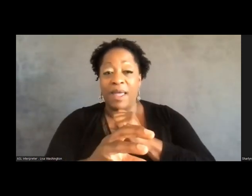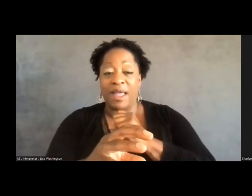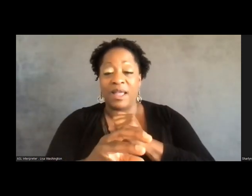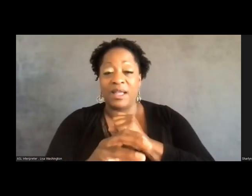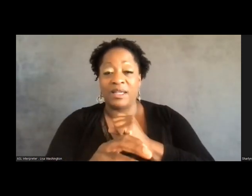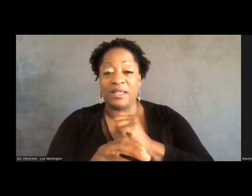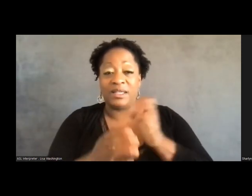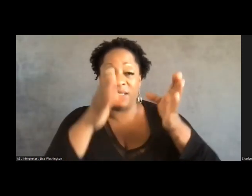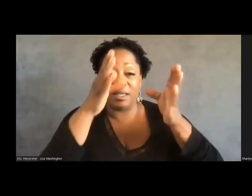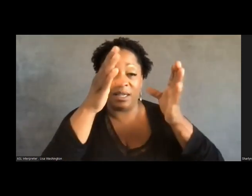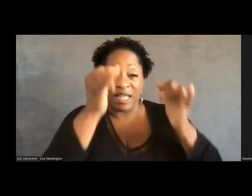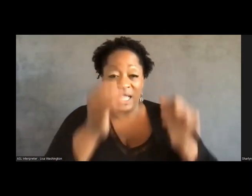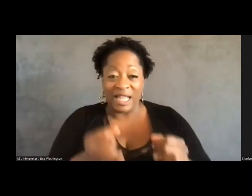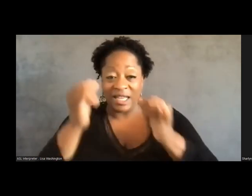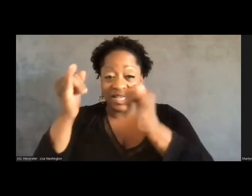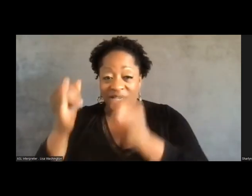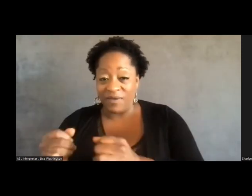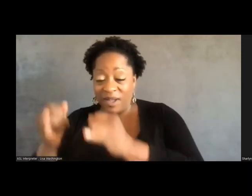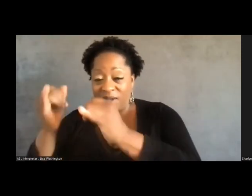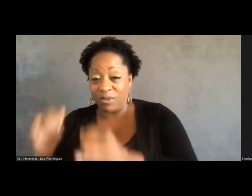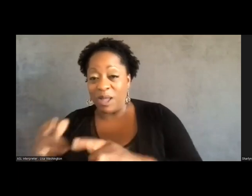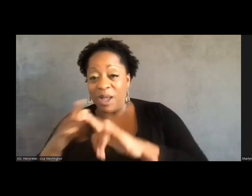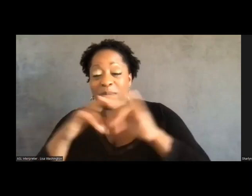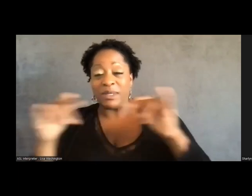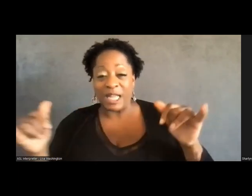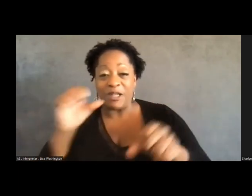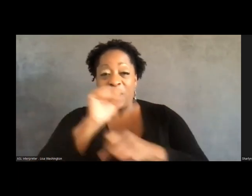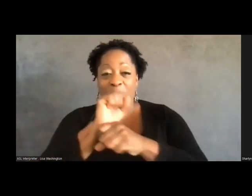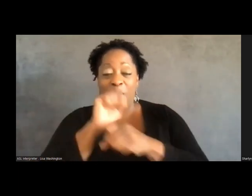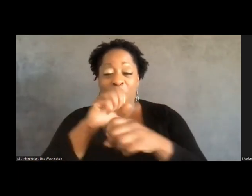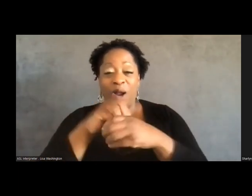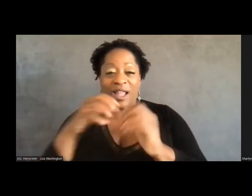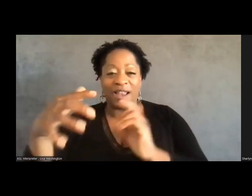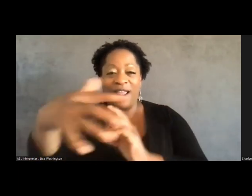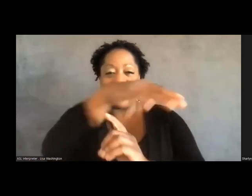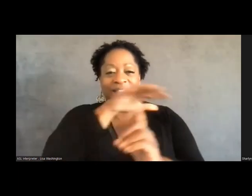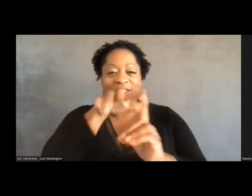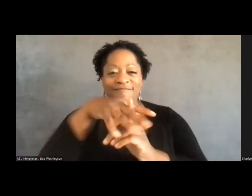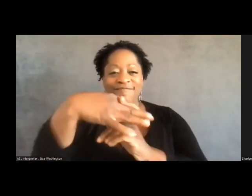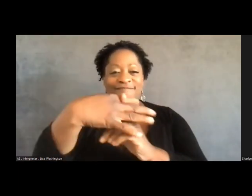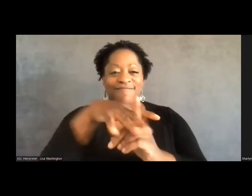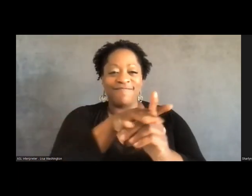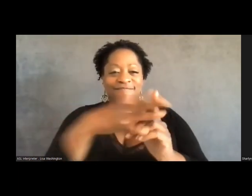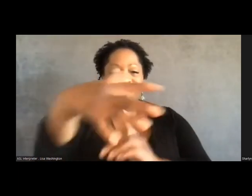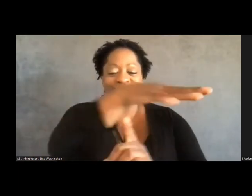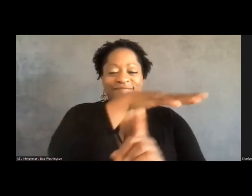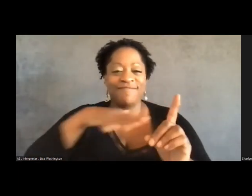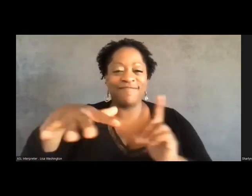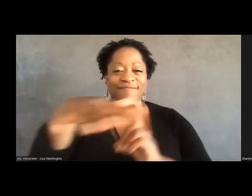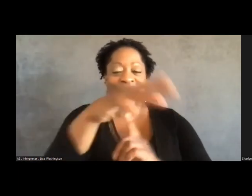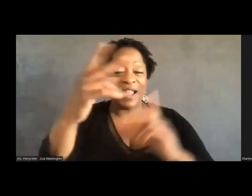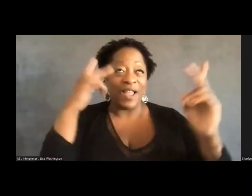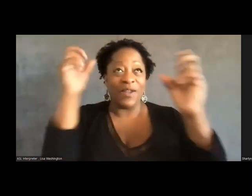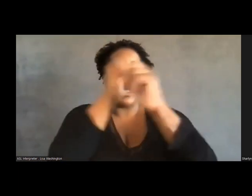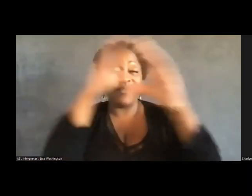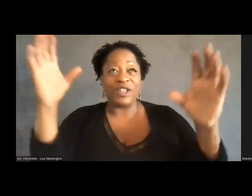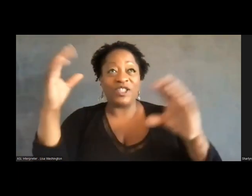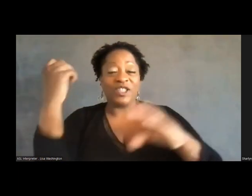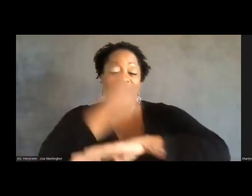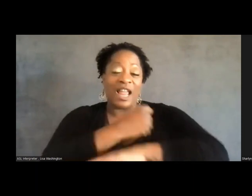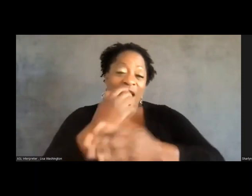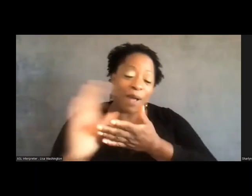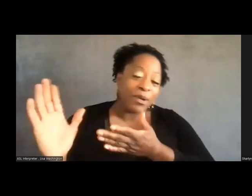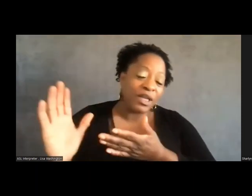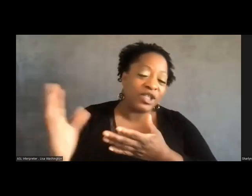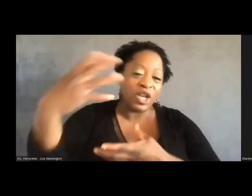individually, but knowing that you operate in an ecosystem, right? We're rooted in a place parts, like the vision of abolition includes the strong